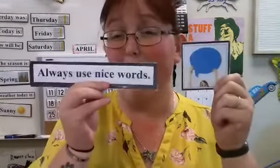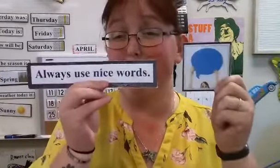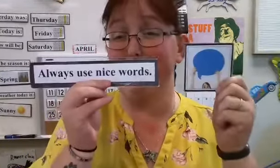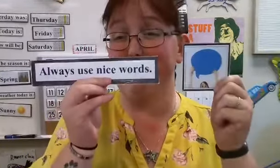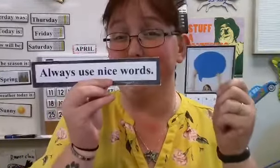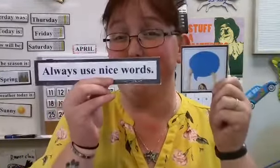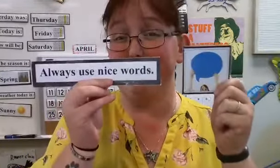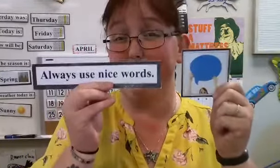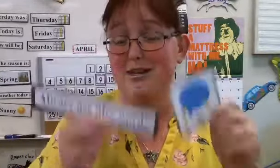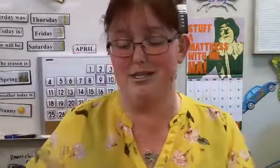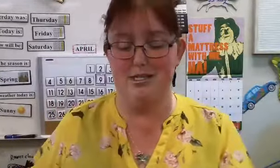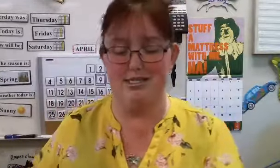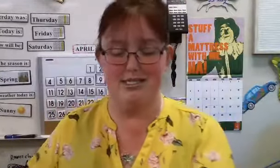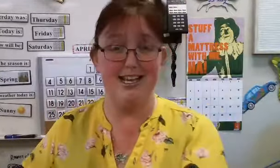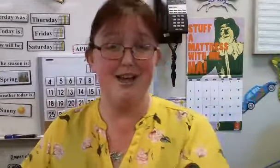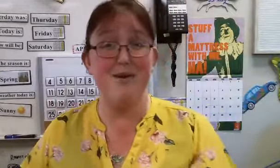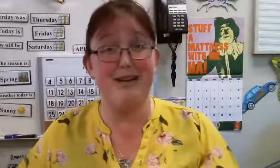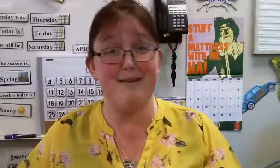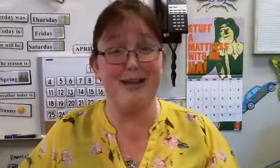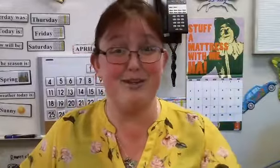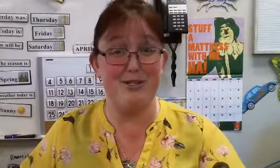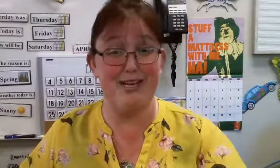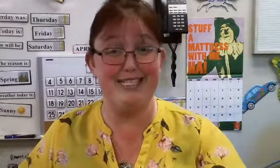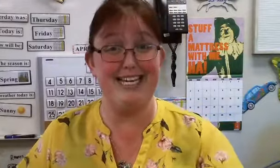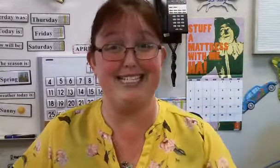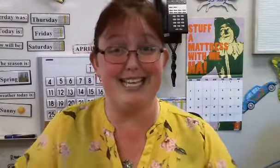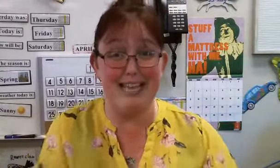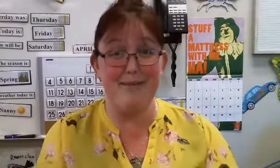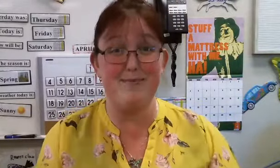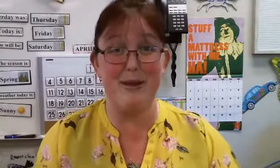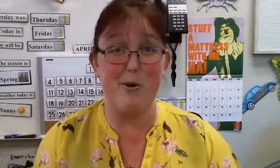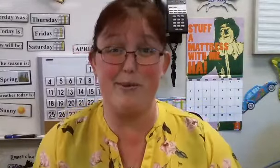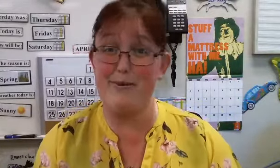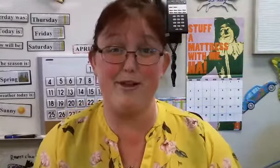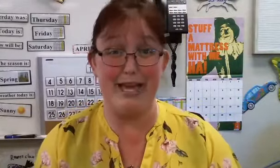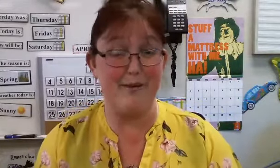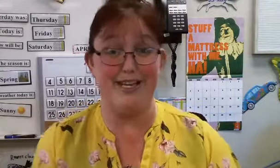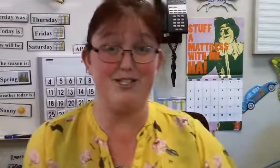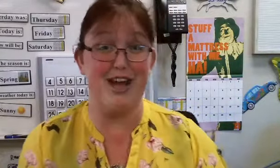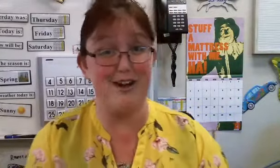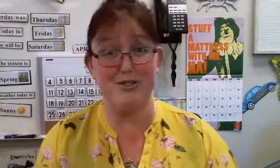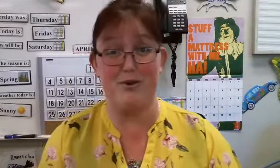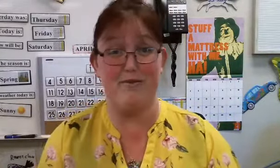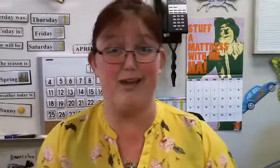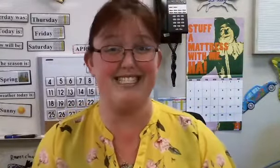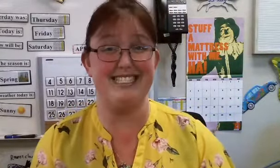Always use nice words. We need to make good choices. And that means being appropriate with our language and our tone of voice.